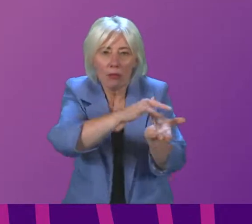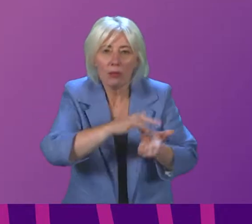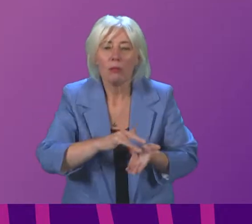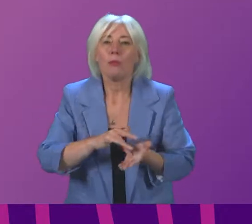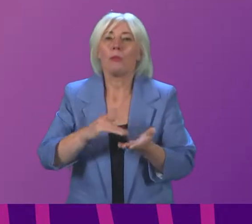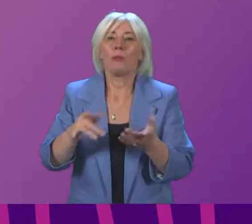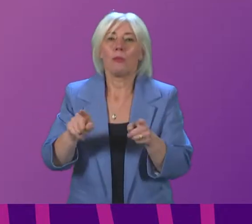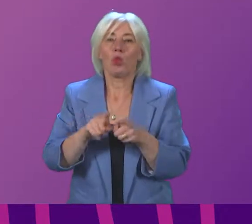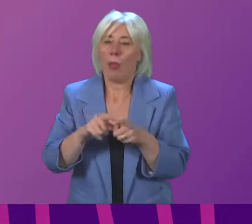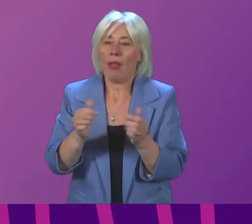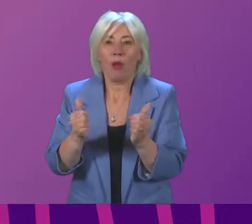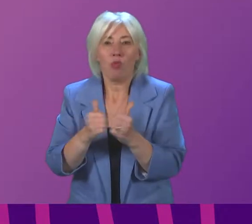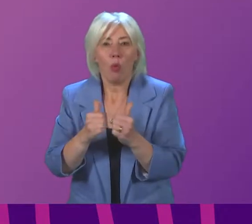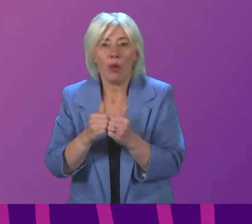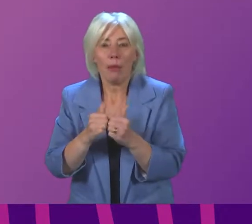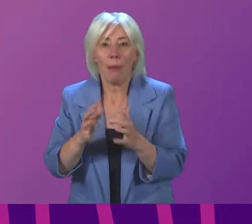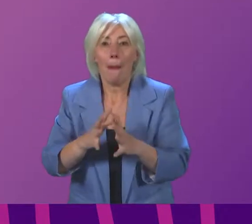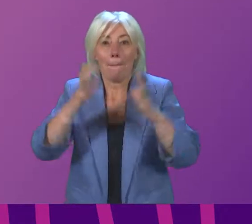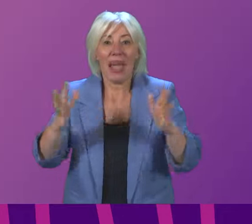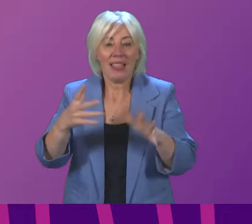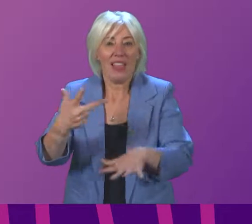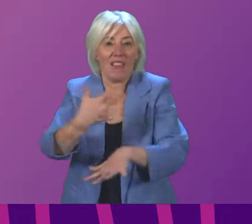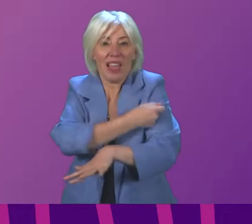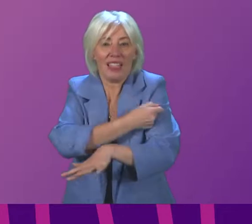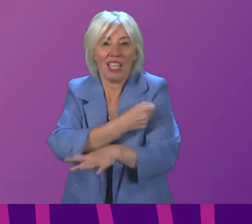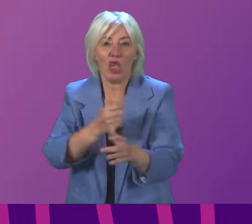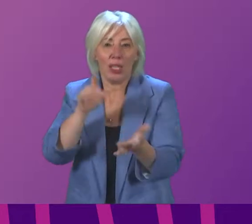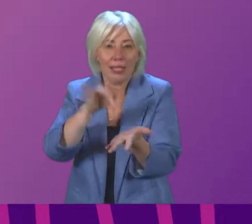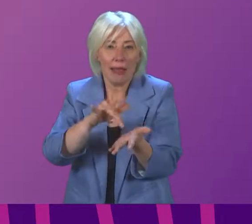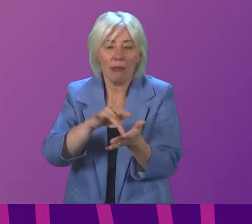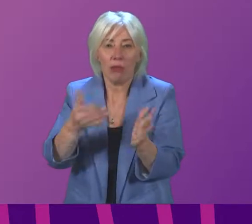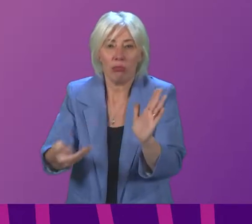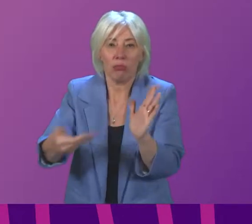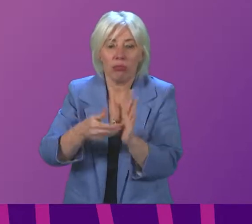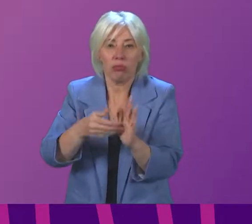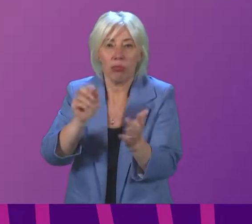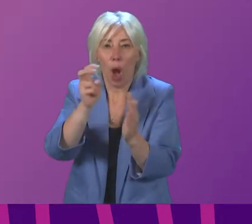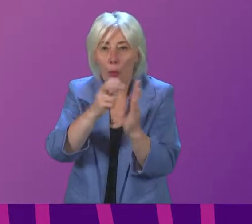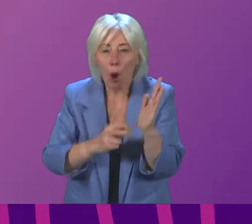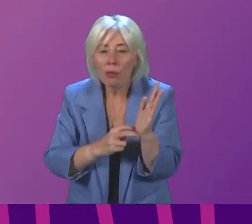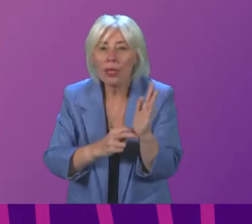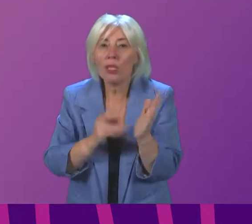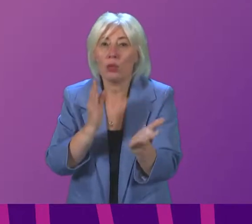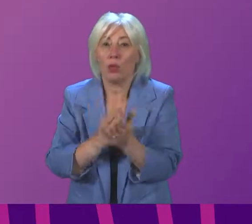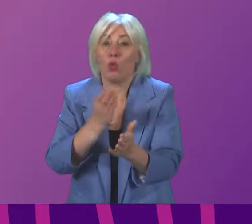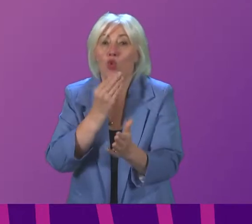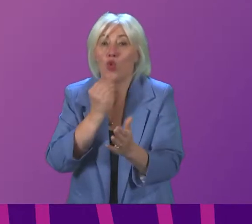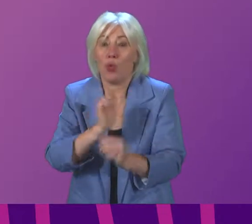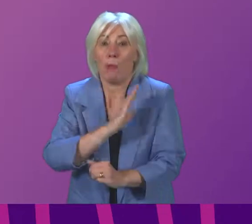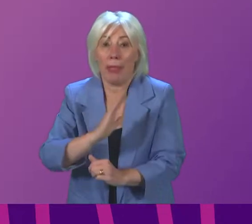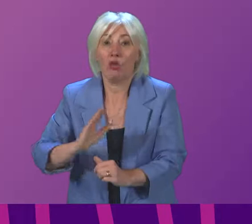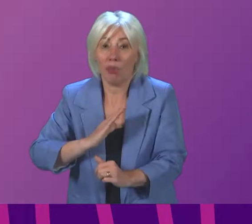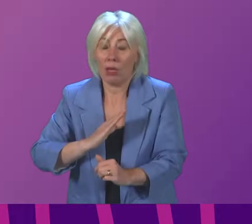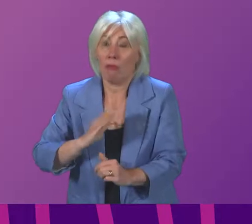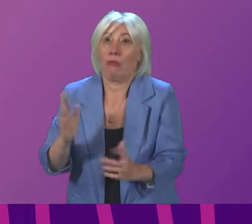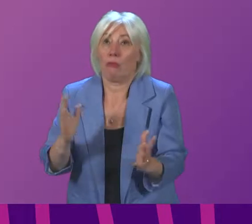necessary and appropriate, mass vaccination centres and additional appointments at existing centres, we will make maximum use of the military. There has